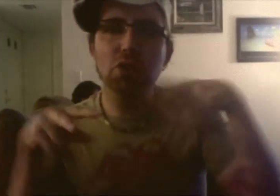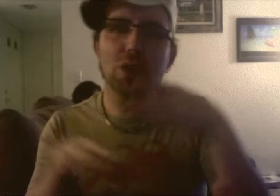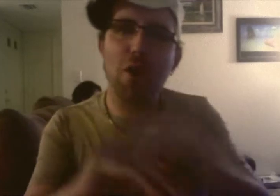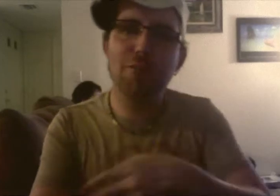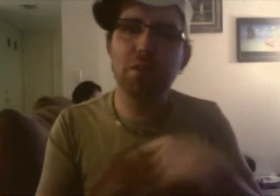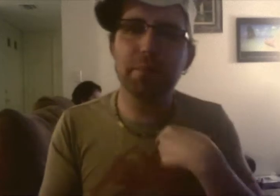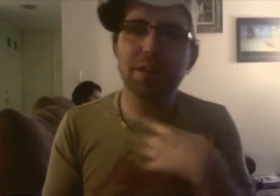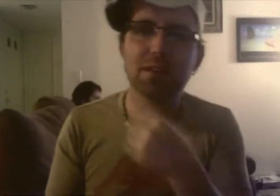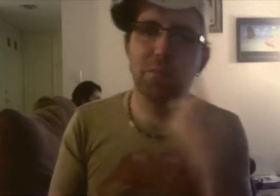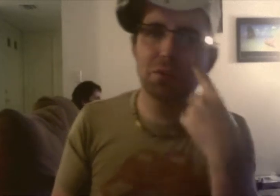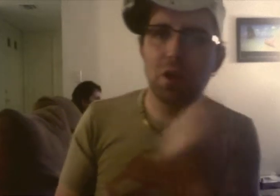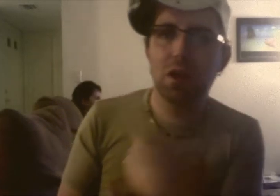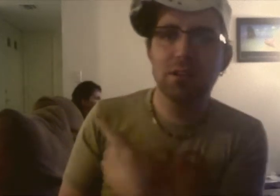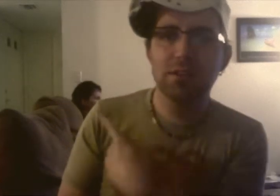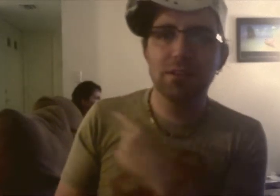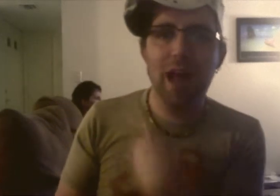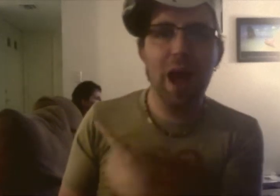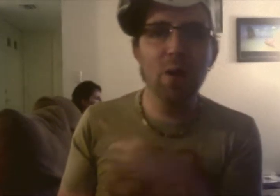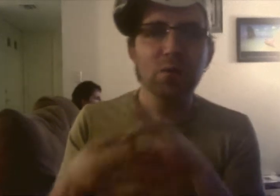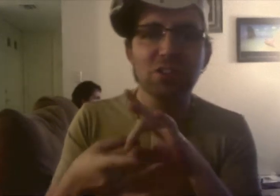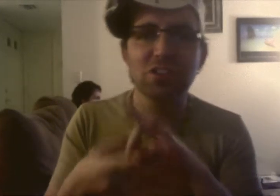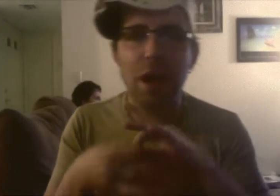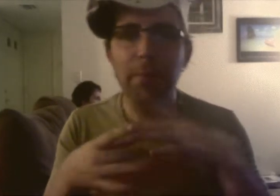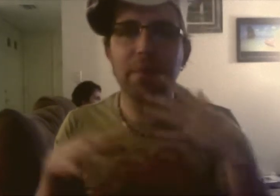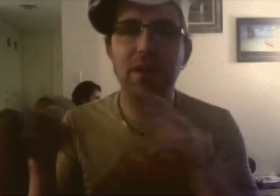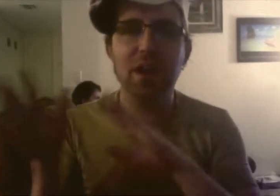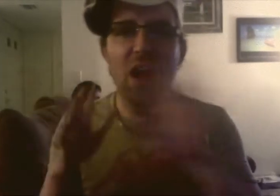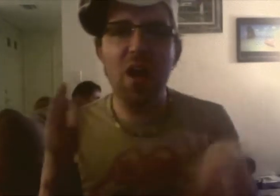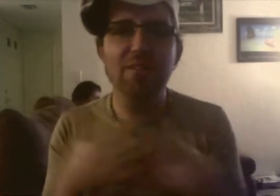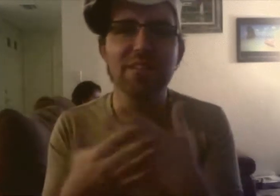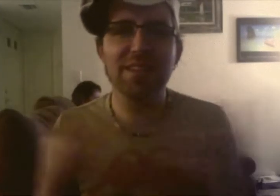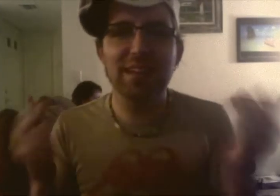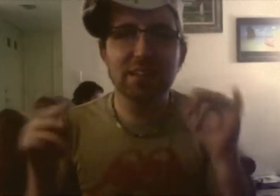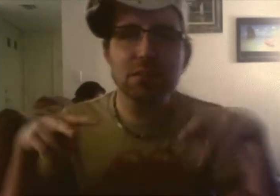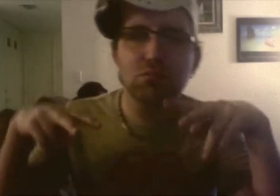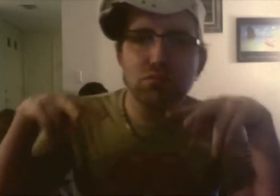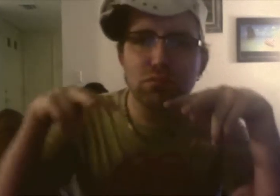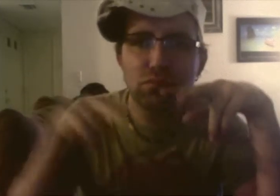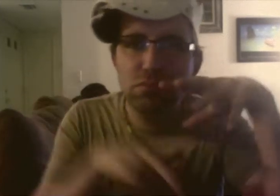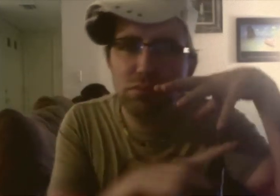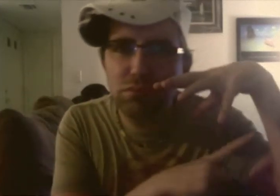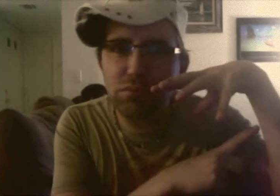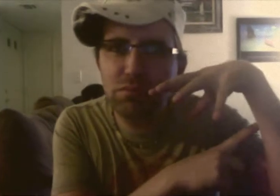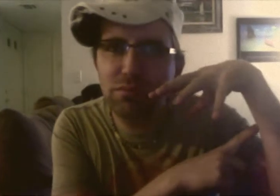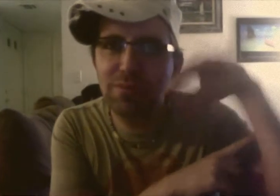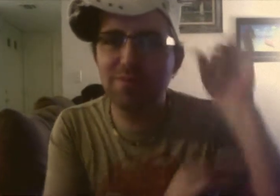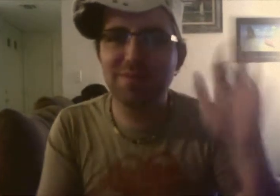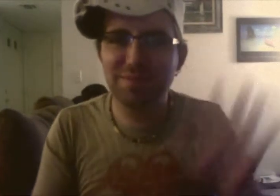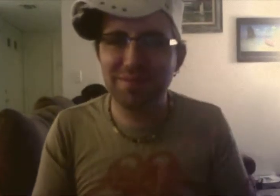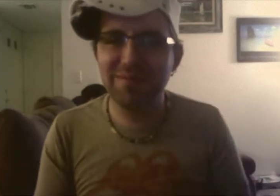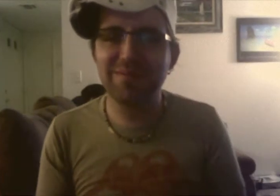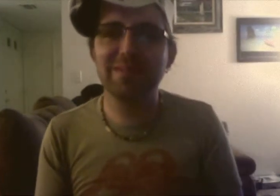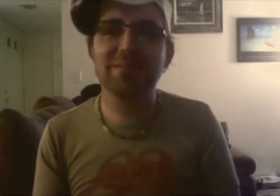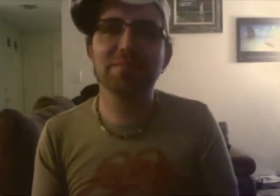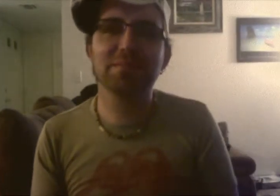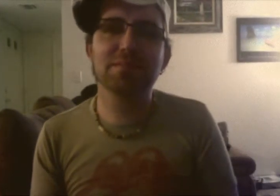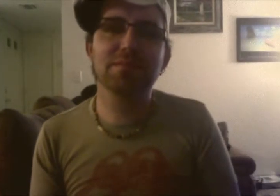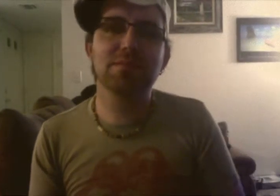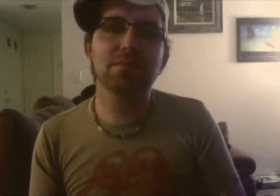free 10-minute preview before you order. Former office regular Mindy Kaling has left under Ripplin and landed her own show,